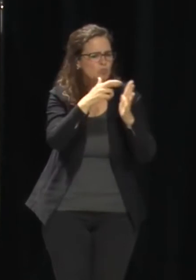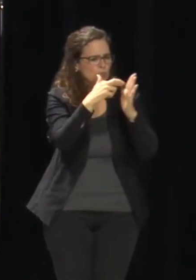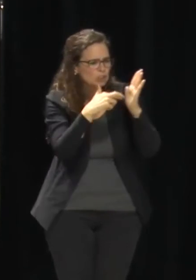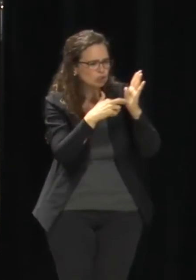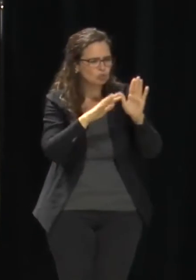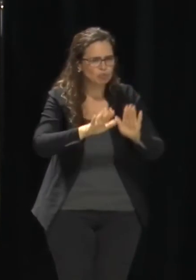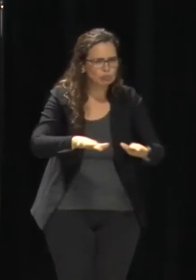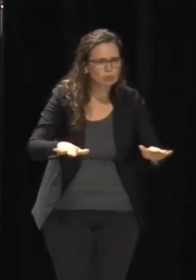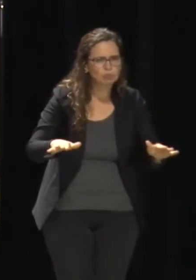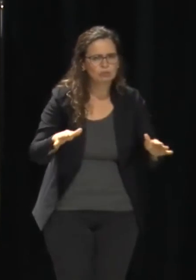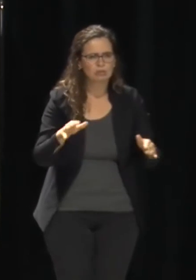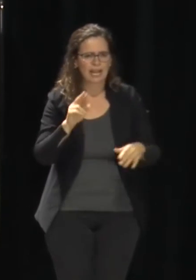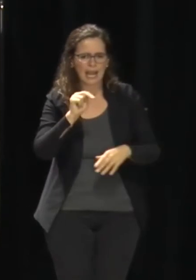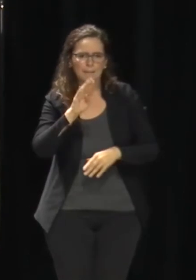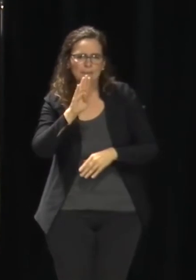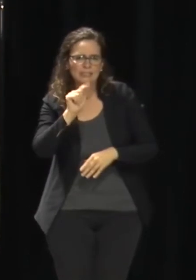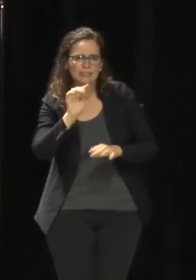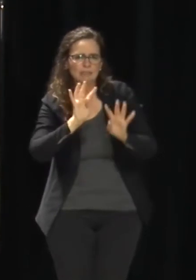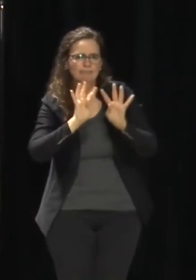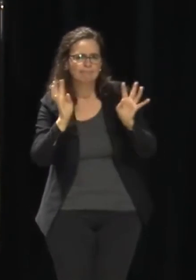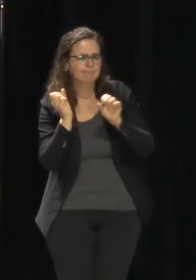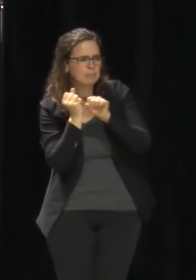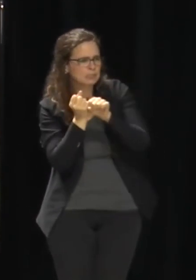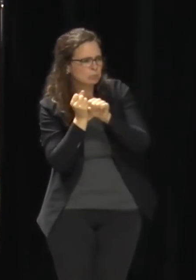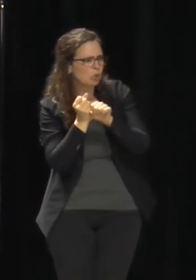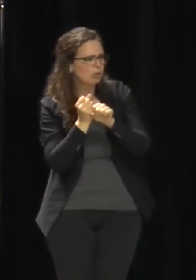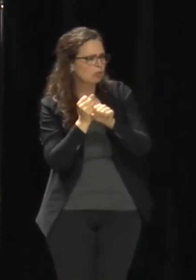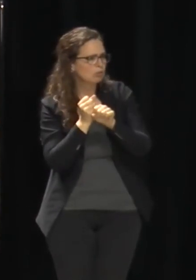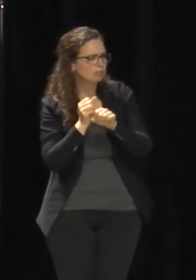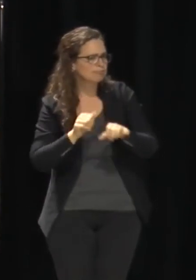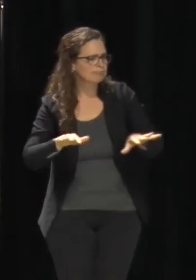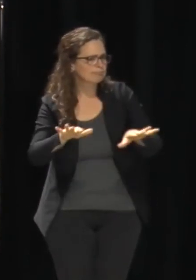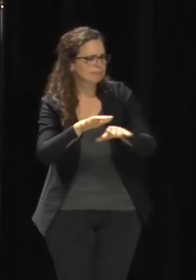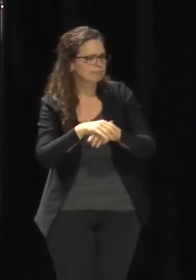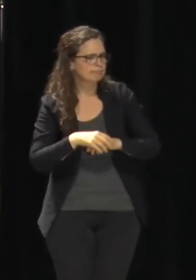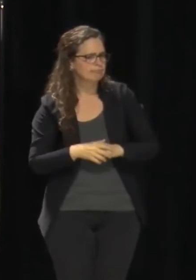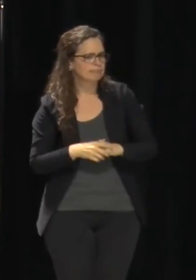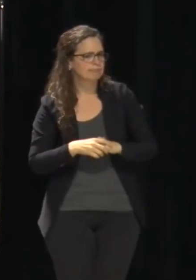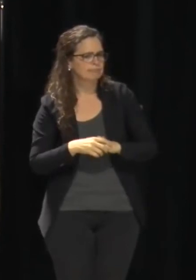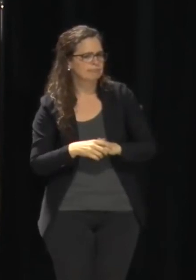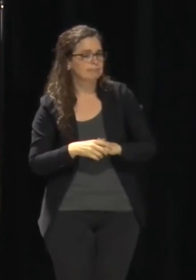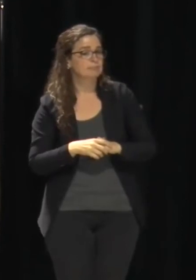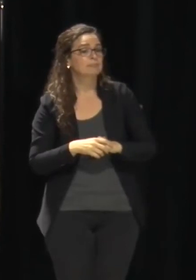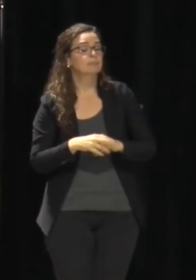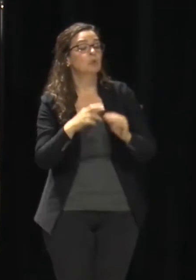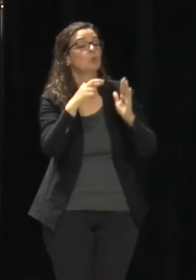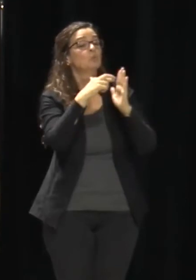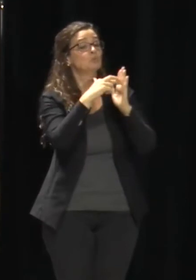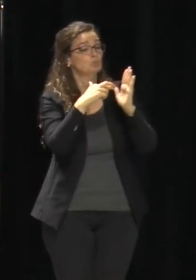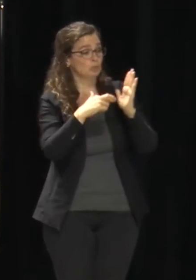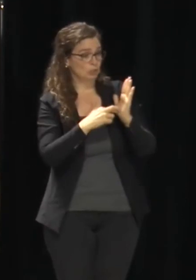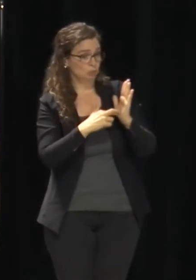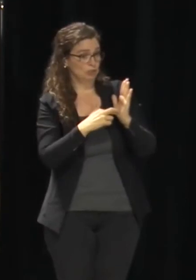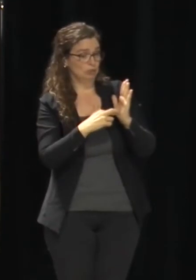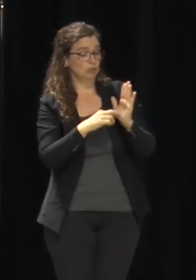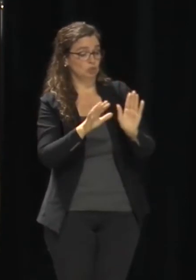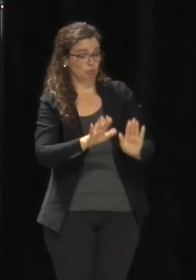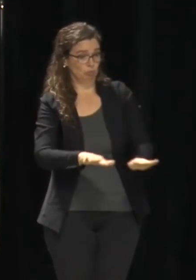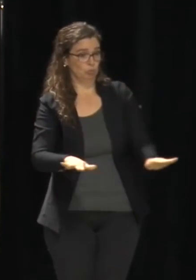Yeah. So, they do do it. Well, they register the children at